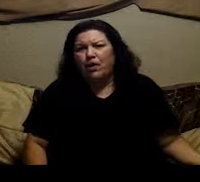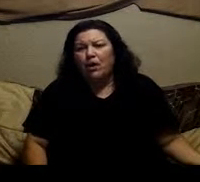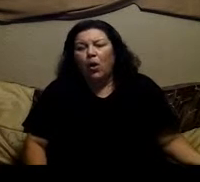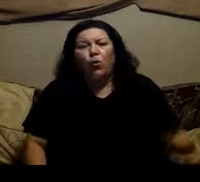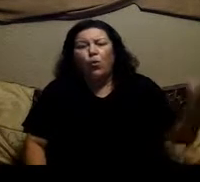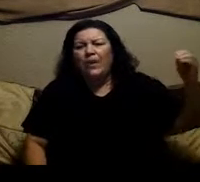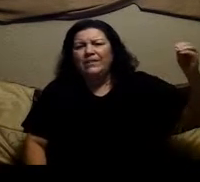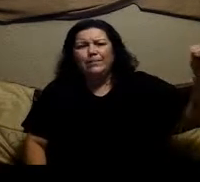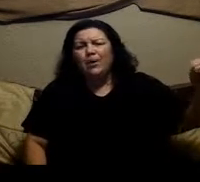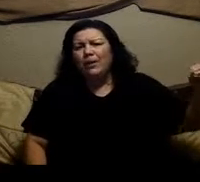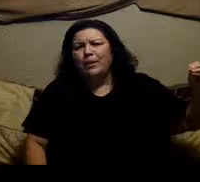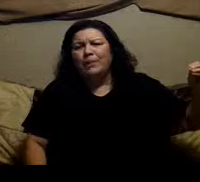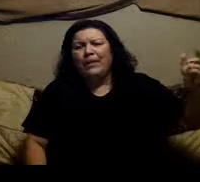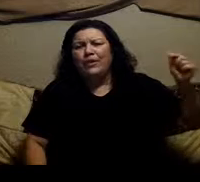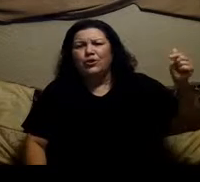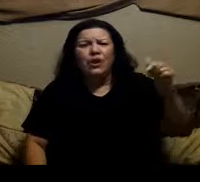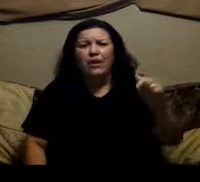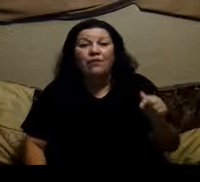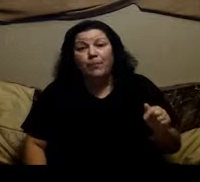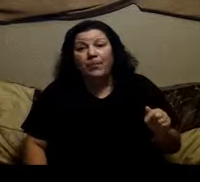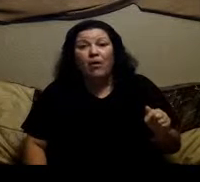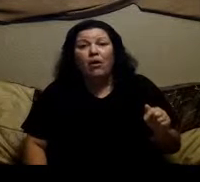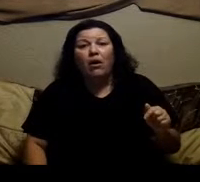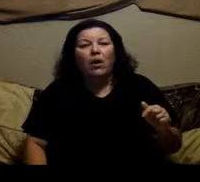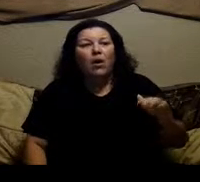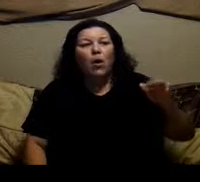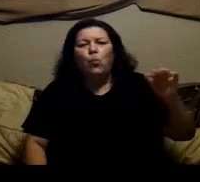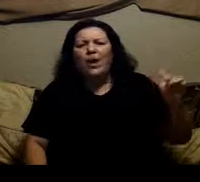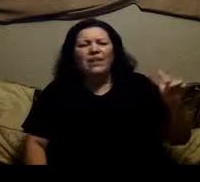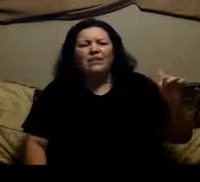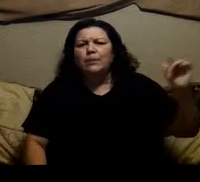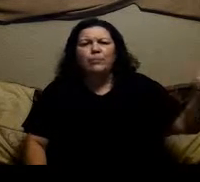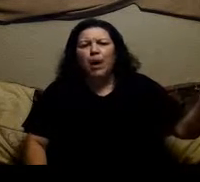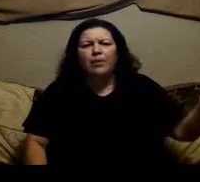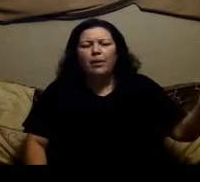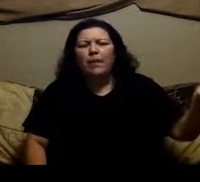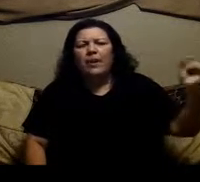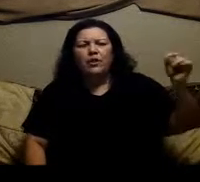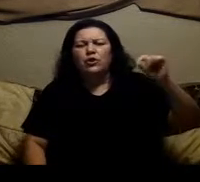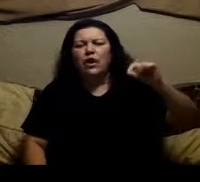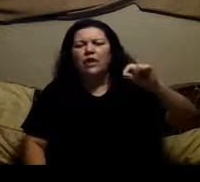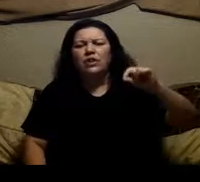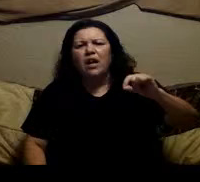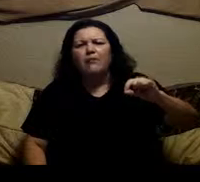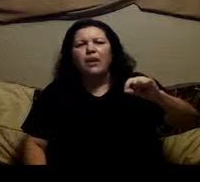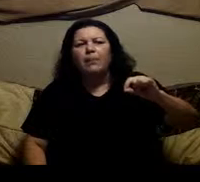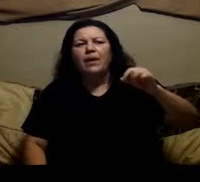what is the problem that you're trying to cover up with alcohol what is the problem that you're trying to cover up